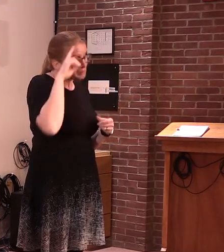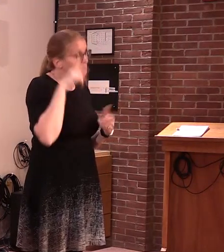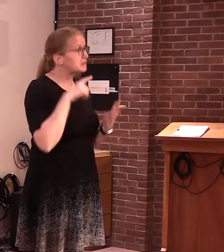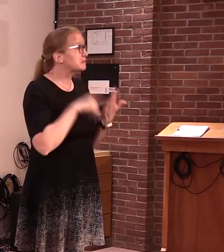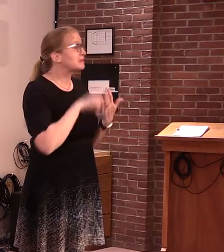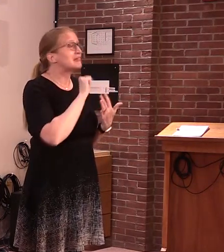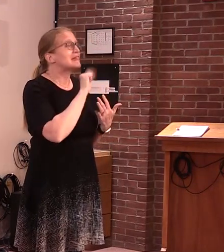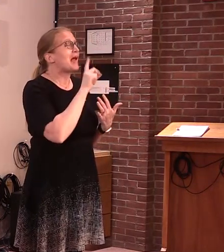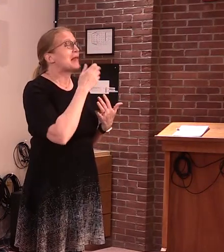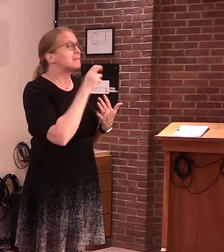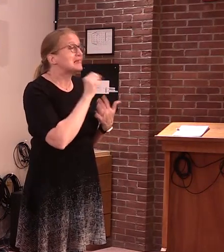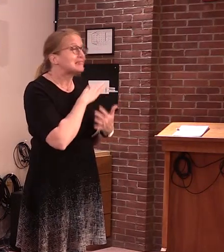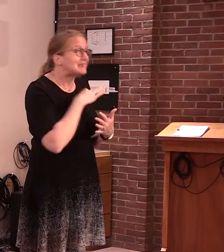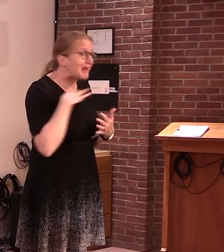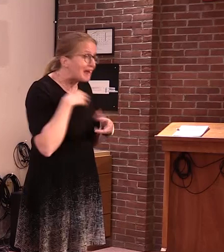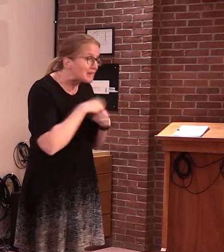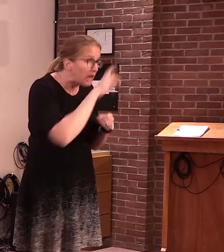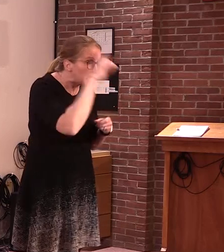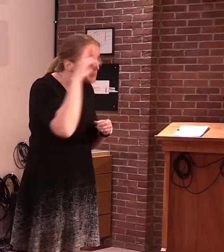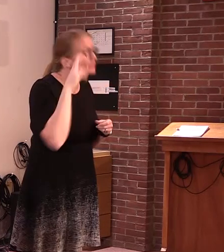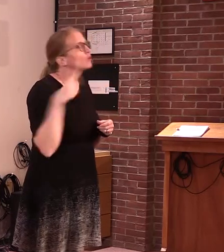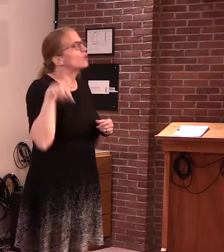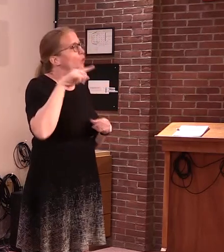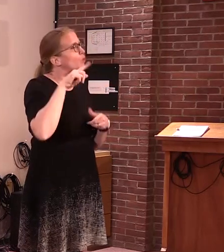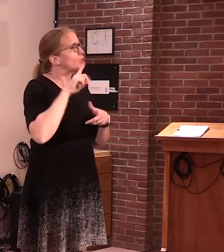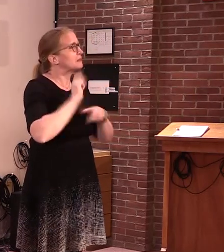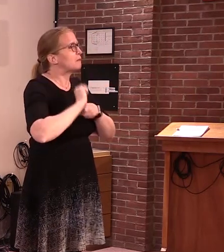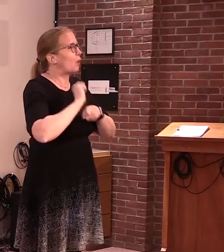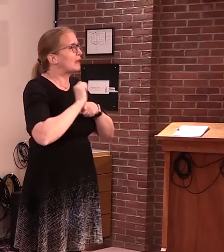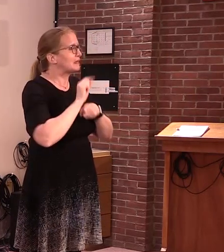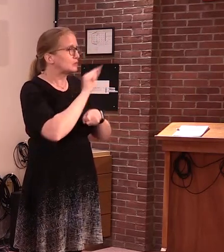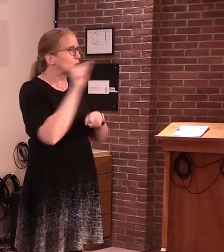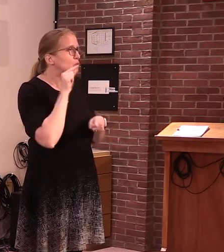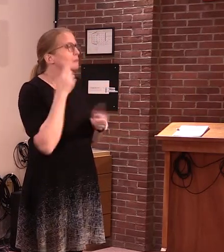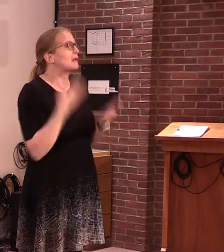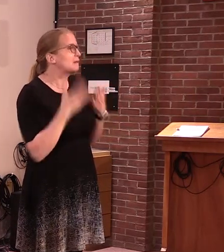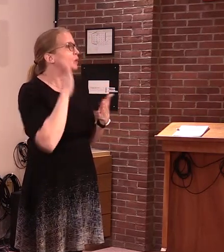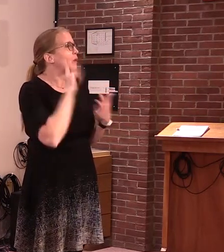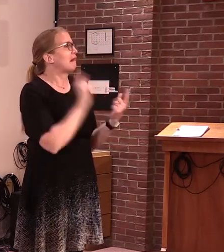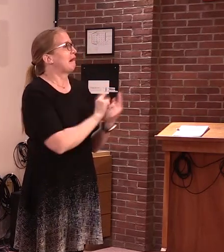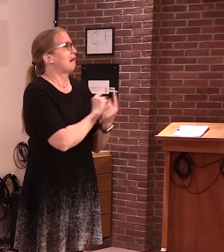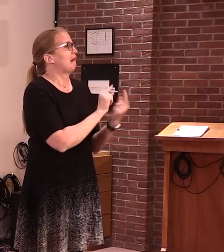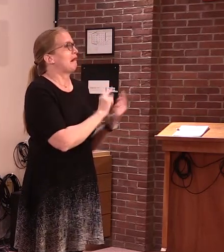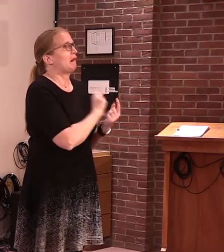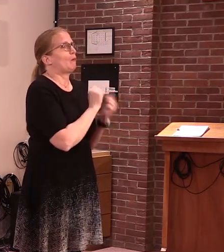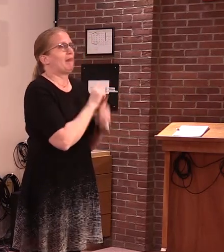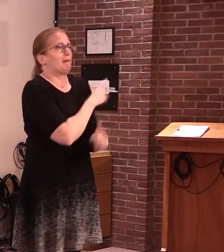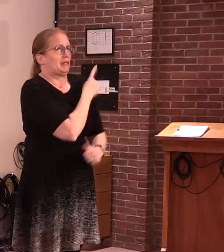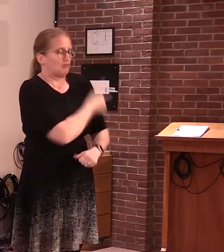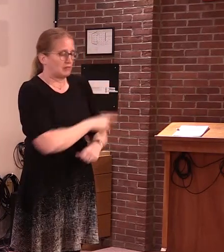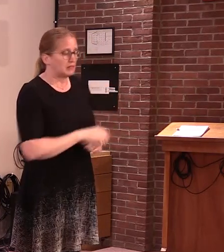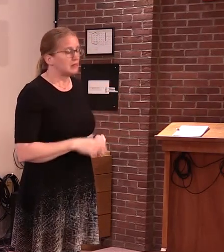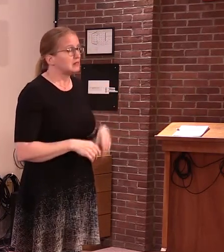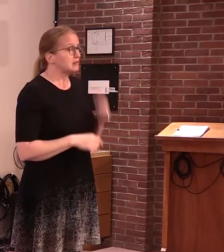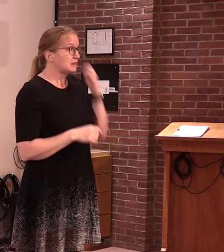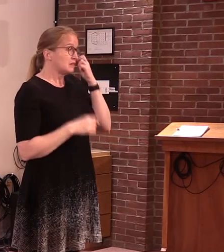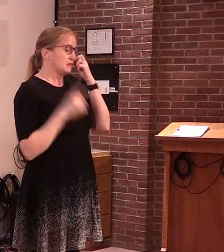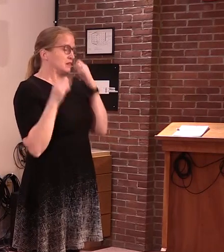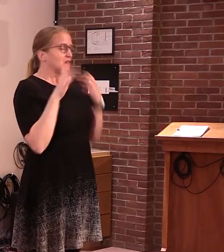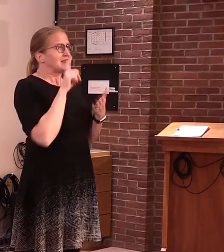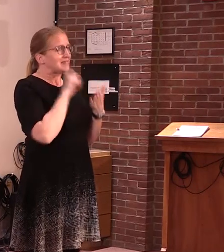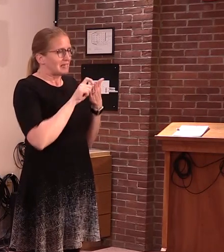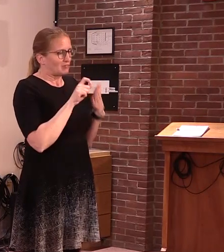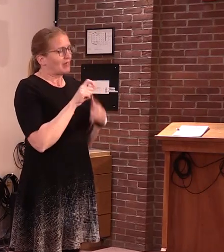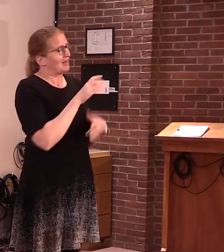or any other employee who may come in contact with a patient. The Secretary of State's office, through the Office of